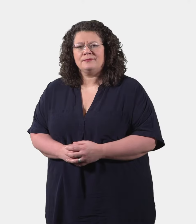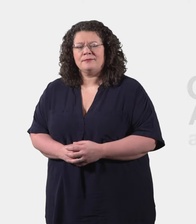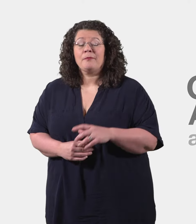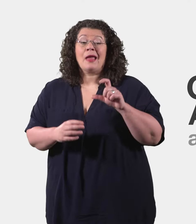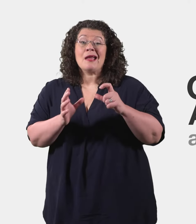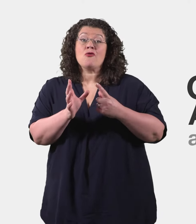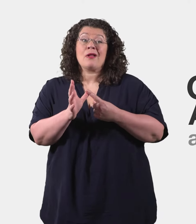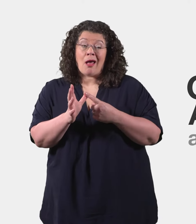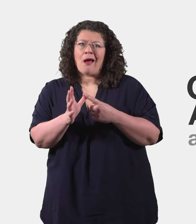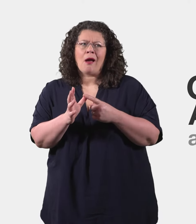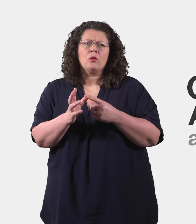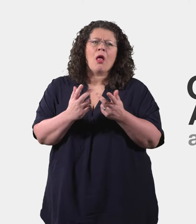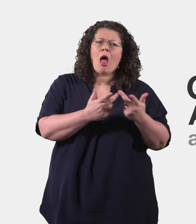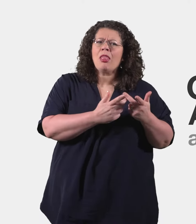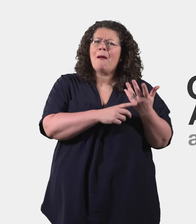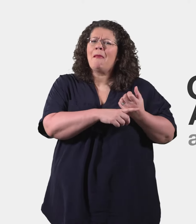Carer's Allowance and Other Benefits